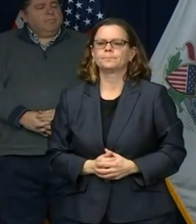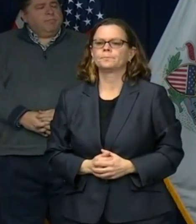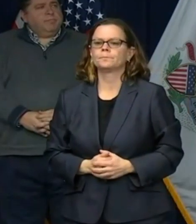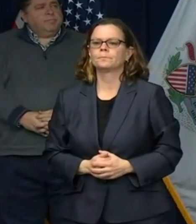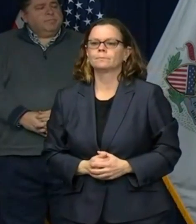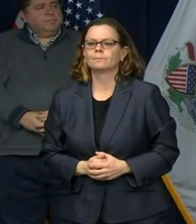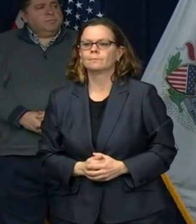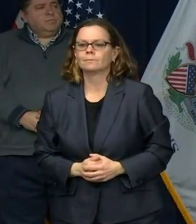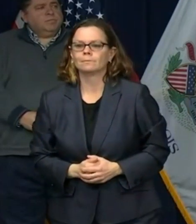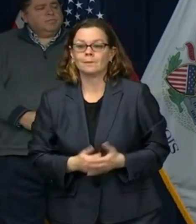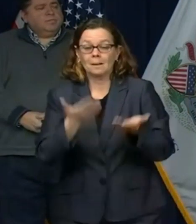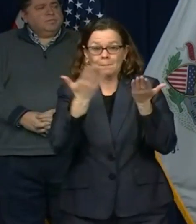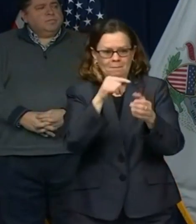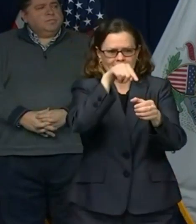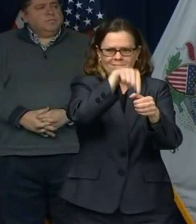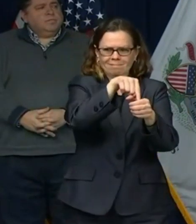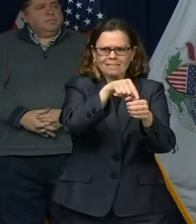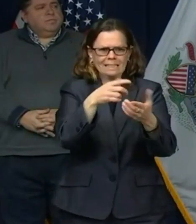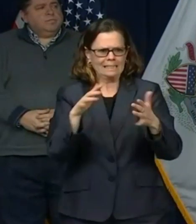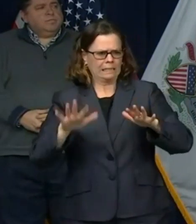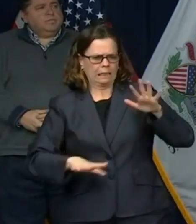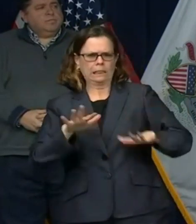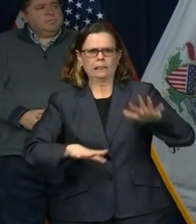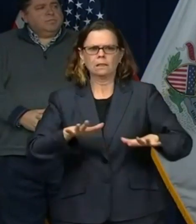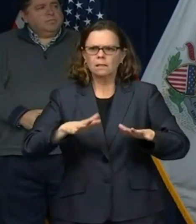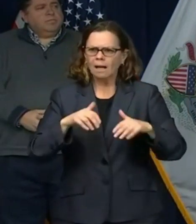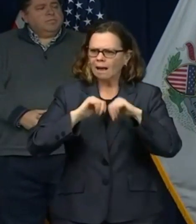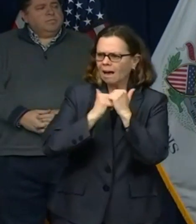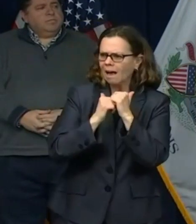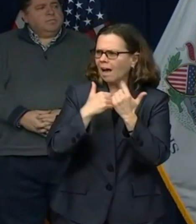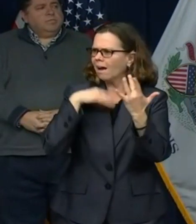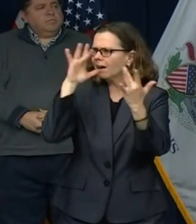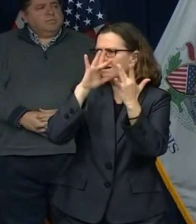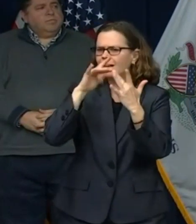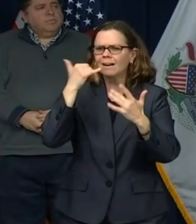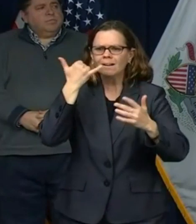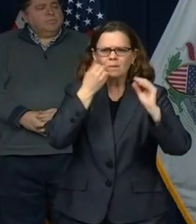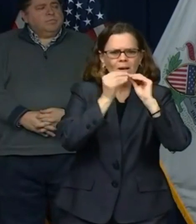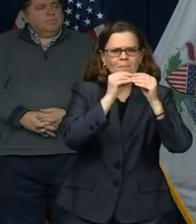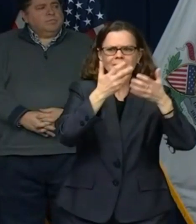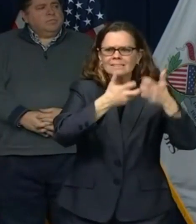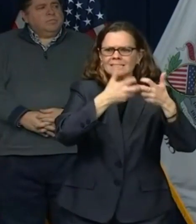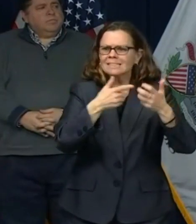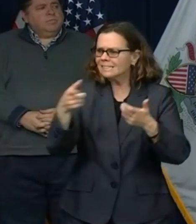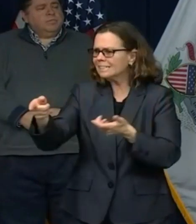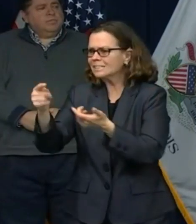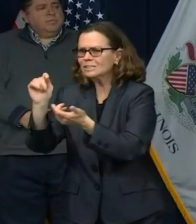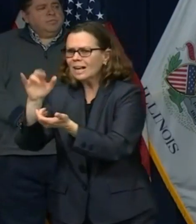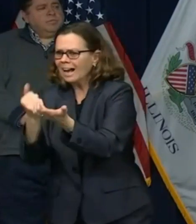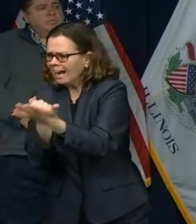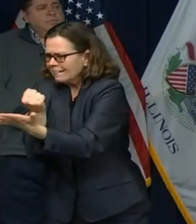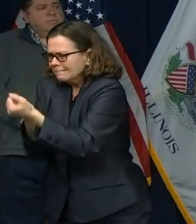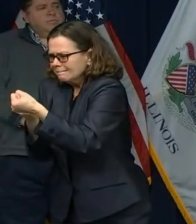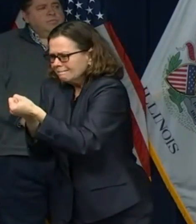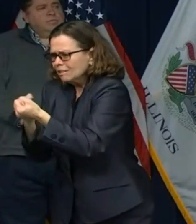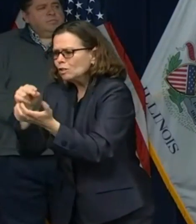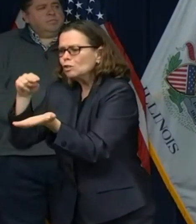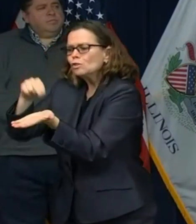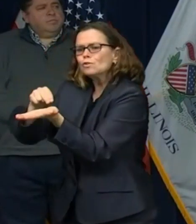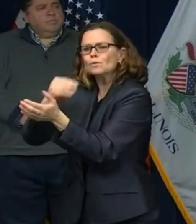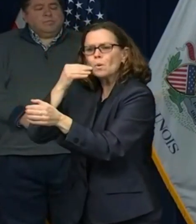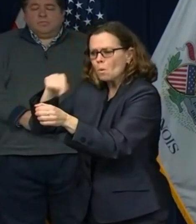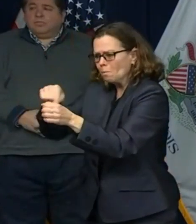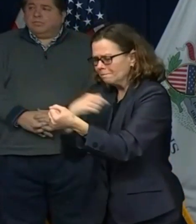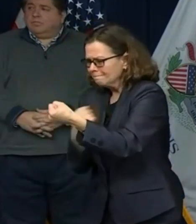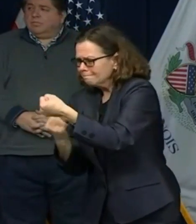local health departments are assisting and doing what they can to support the nursing homes, their first priority is to try to give